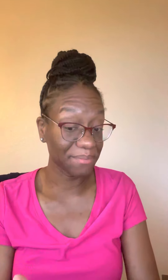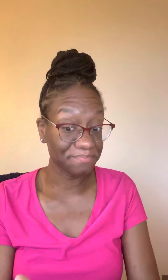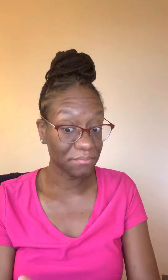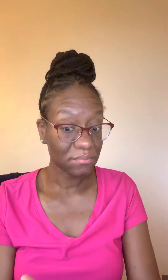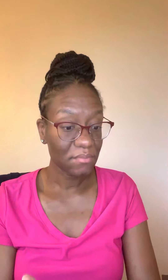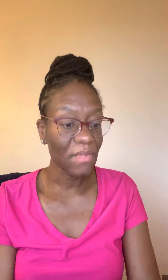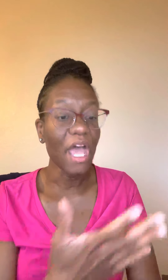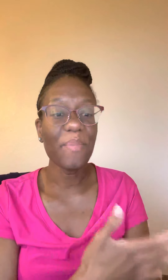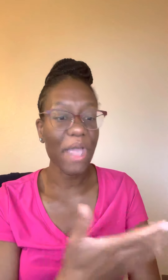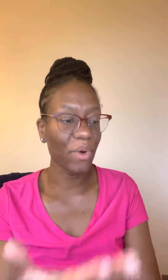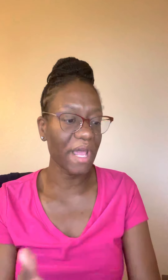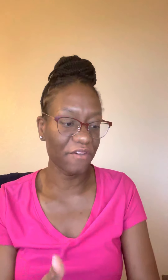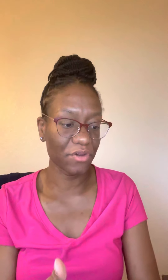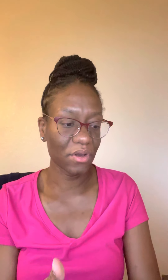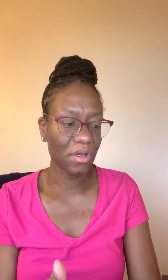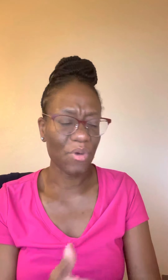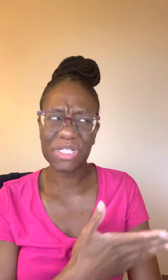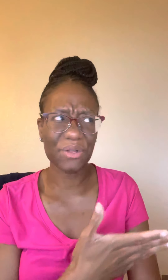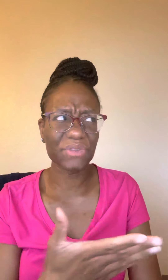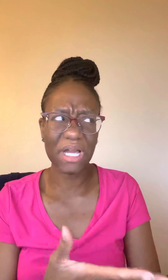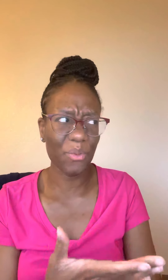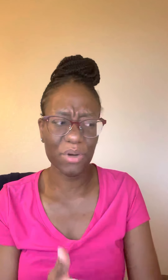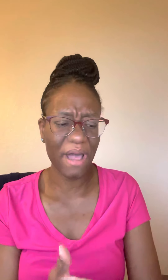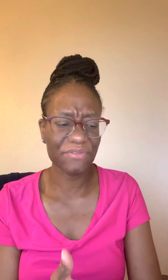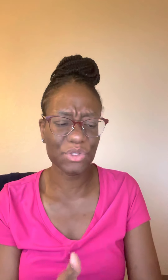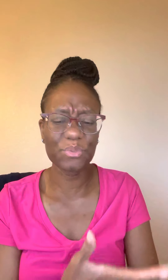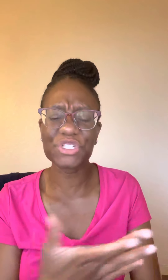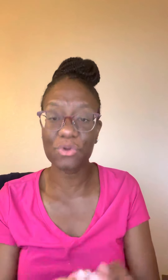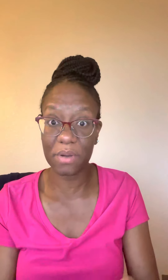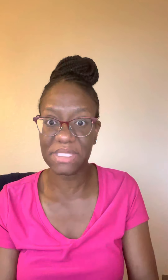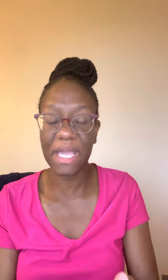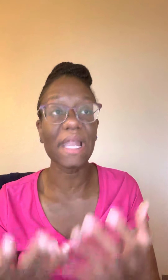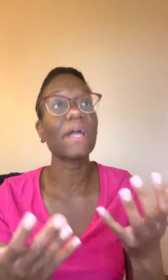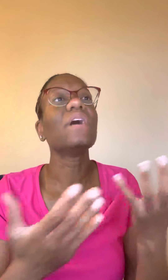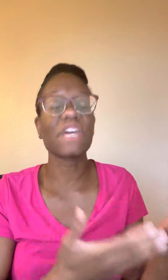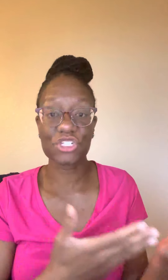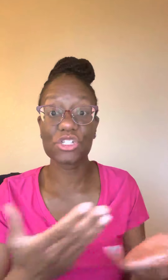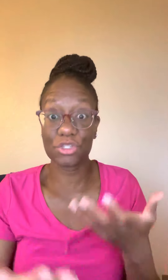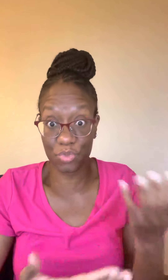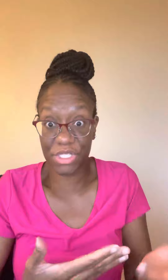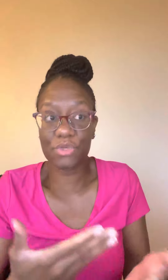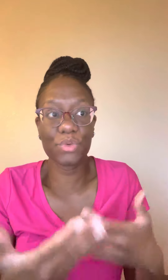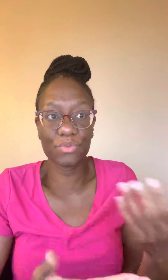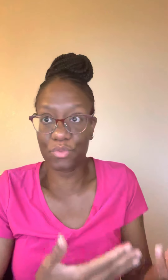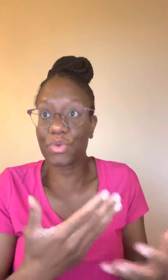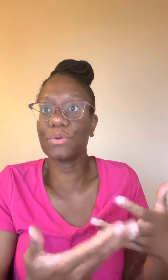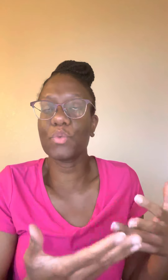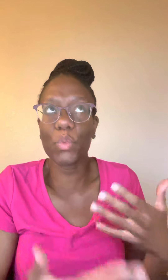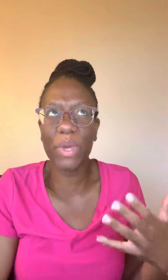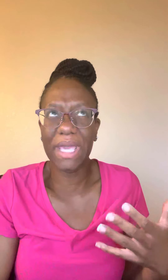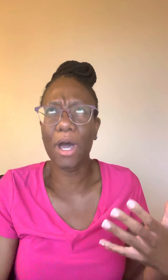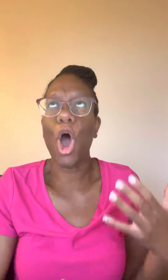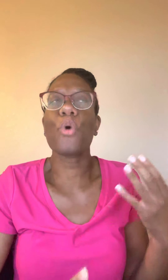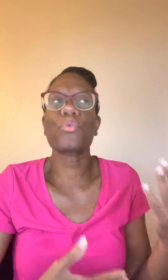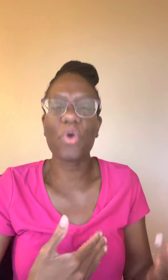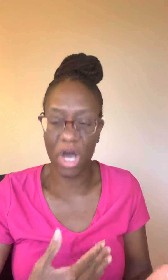and pay whatever, which I don't think I will have to, but you know what I'm saying? Like that's just the risk we, we run.